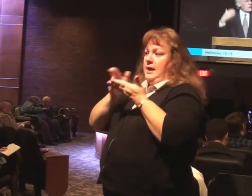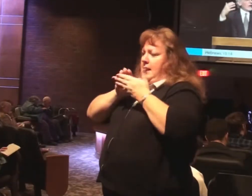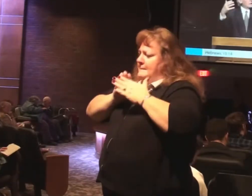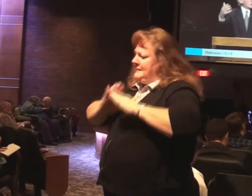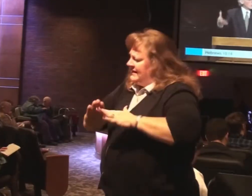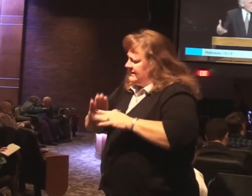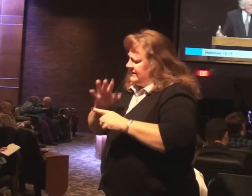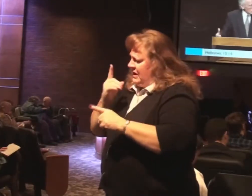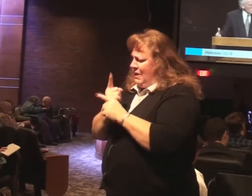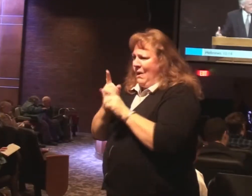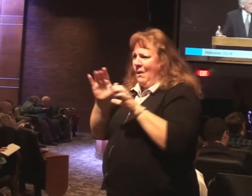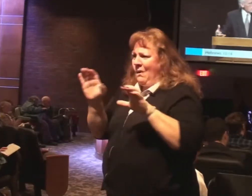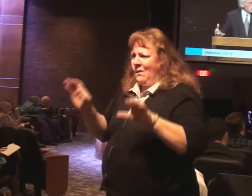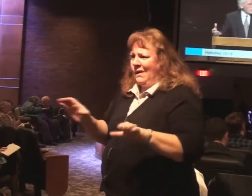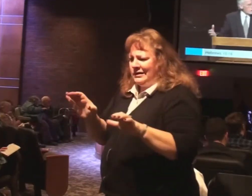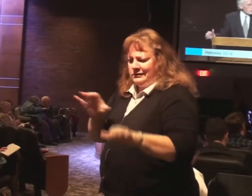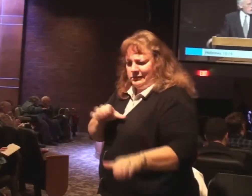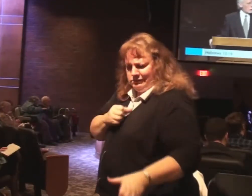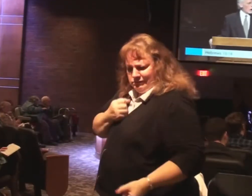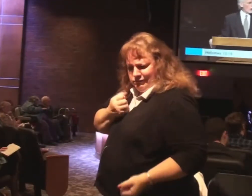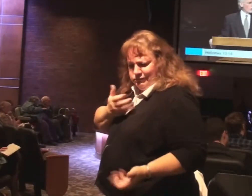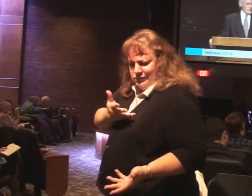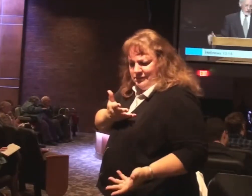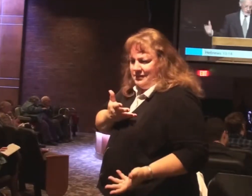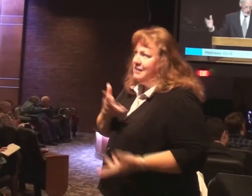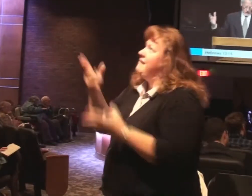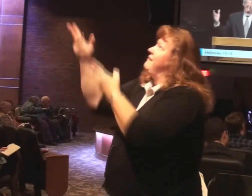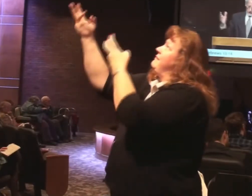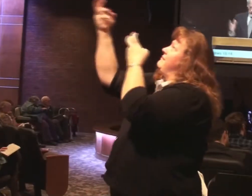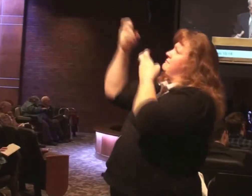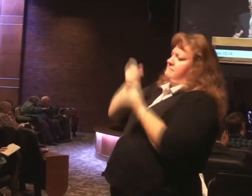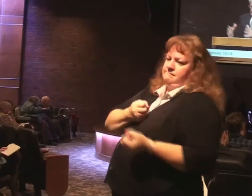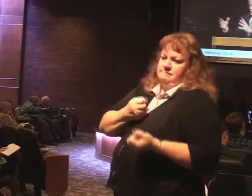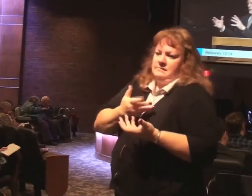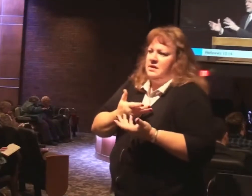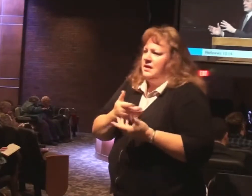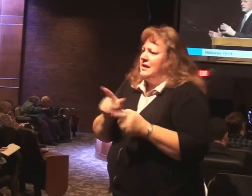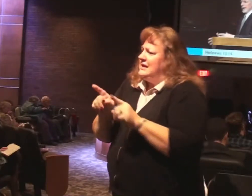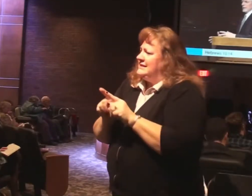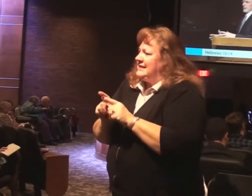righteousness. We grow. It's like the baby born into the family.